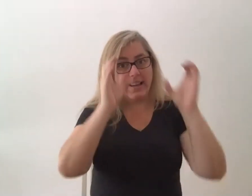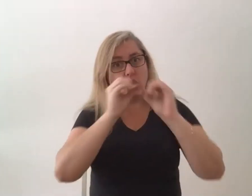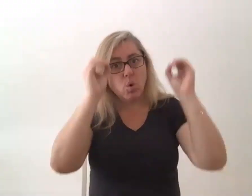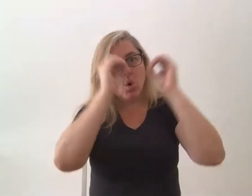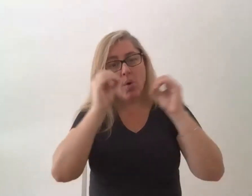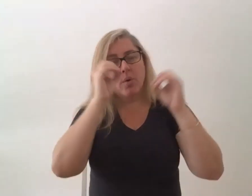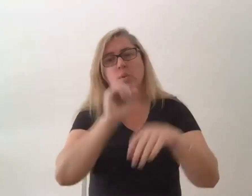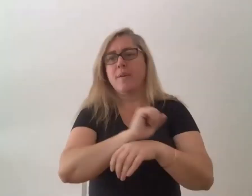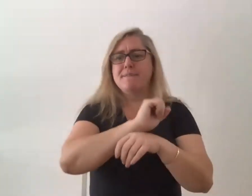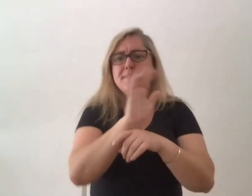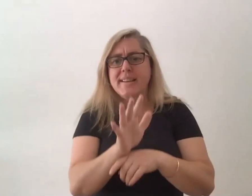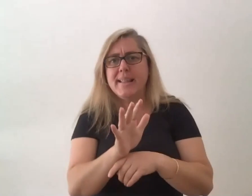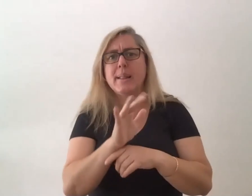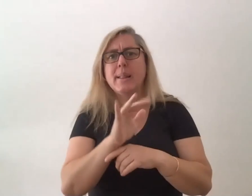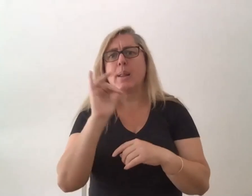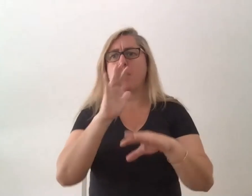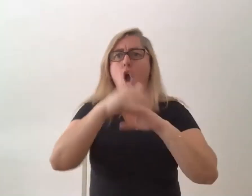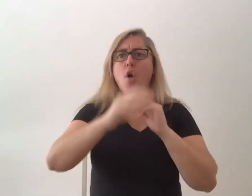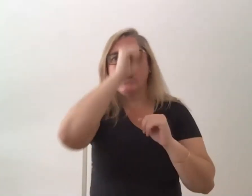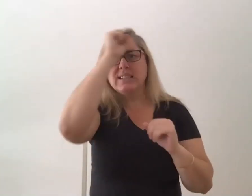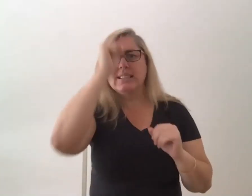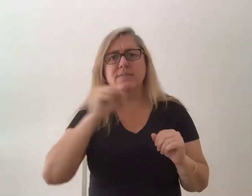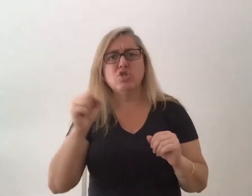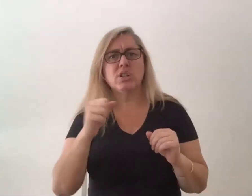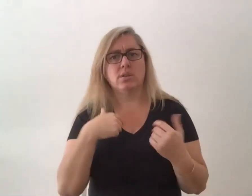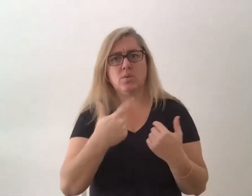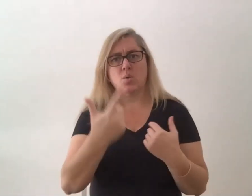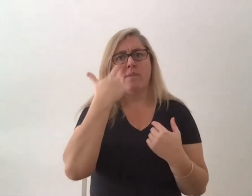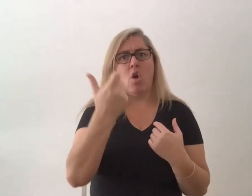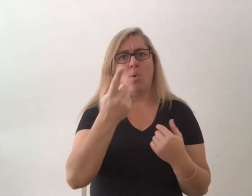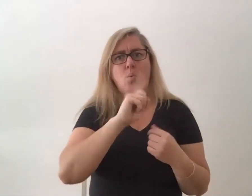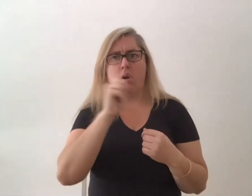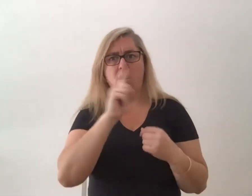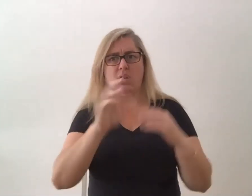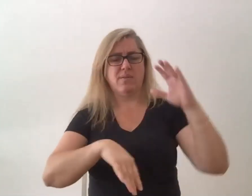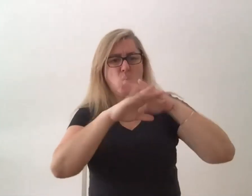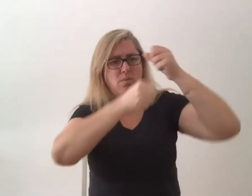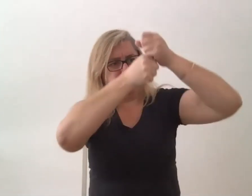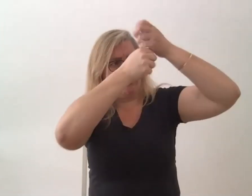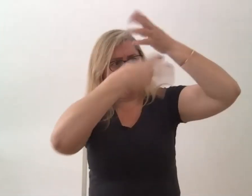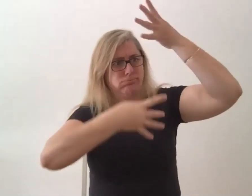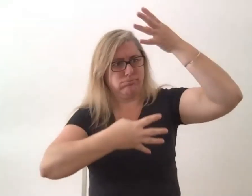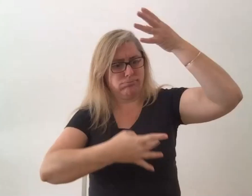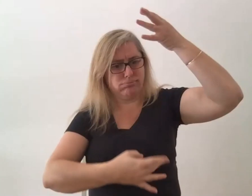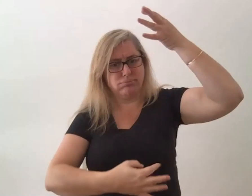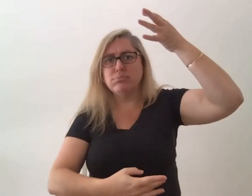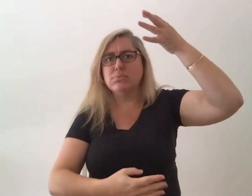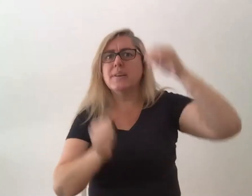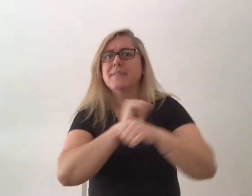film about schizophrenia you come up with this whole list of films about